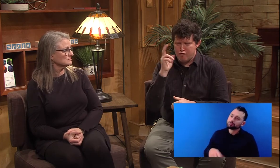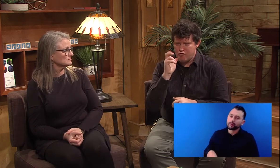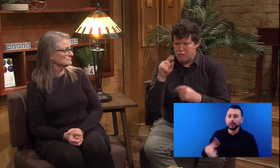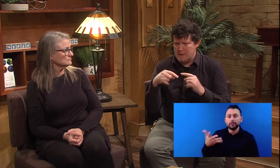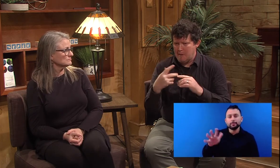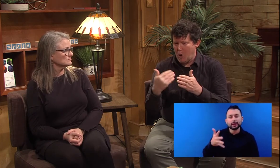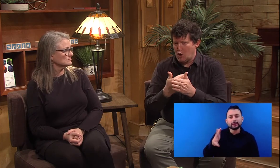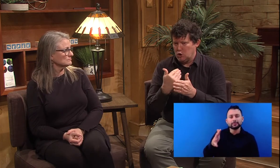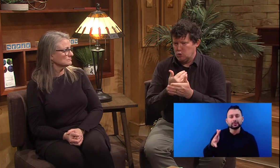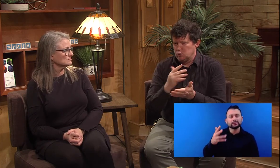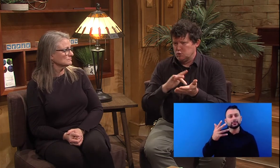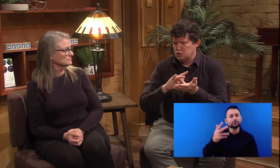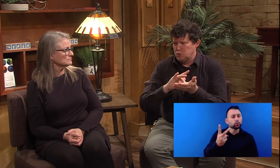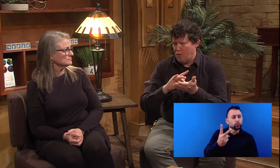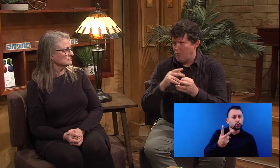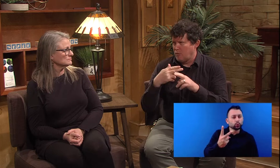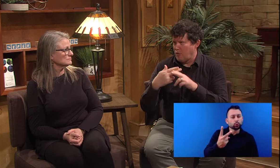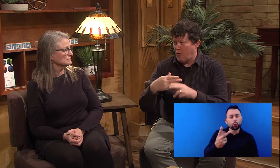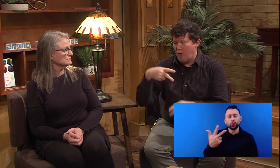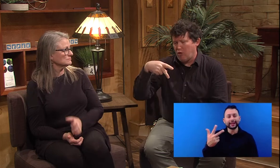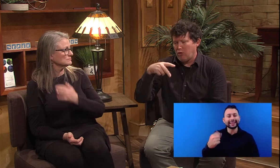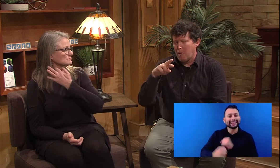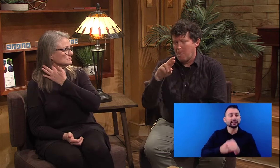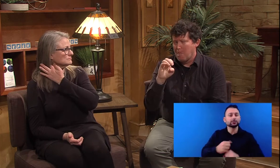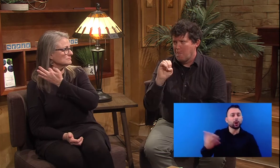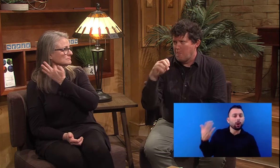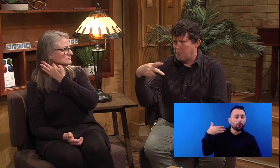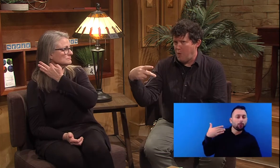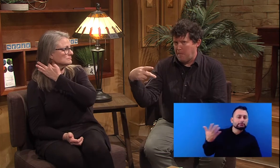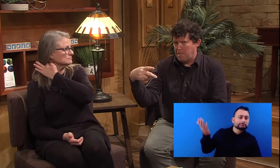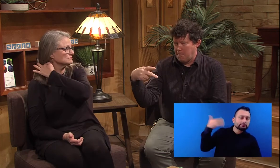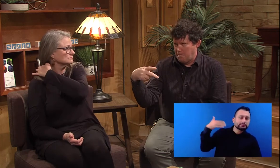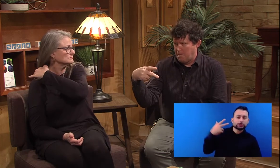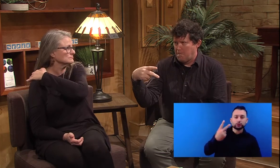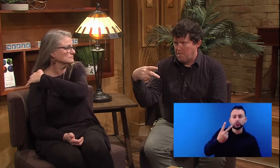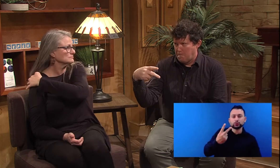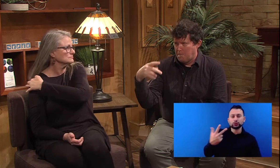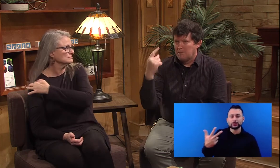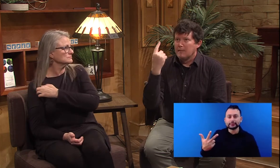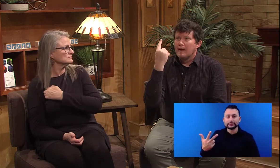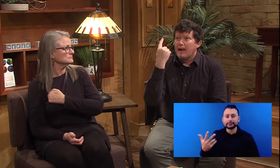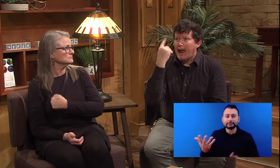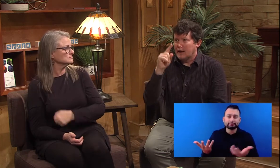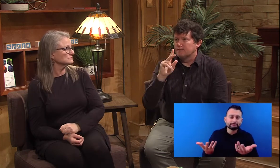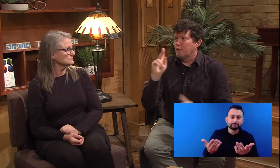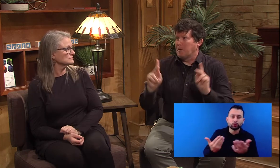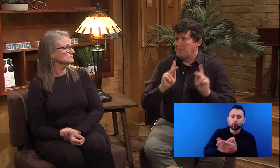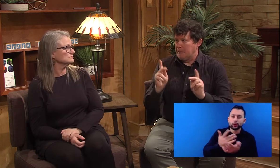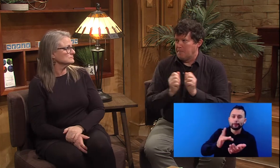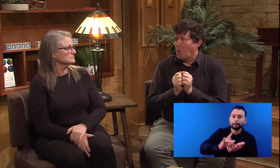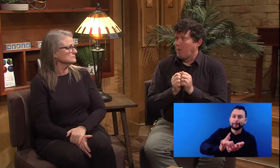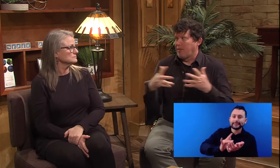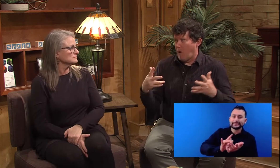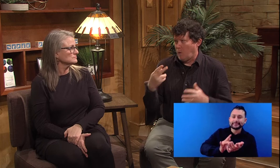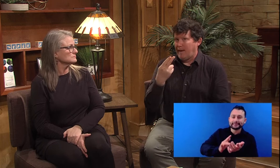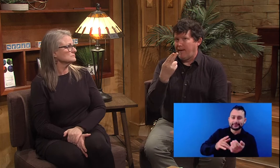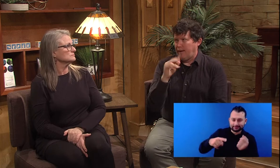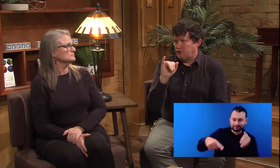Possibly maybe two or three years ago, there was a new medication that came out. was called PrEP and it was for people